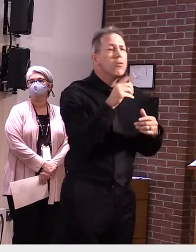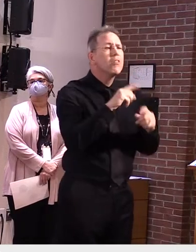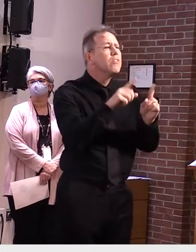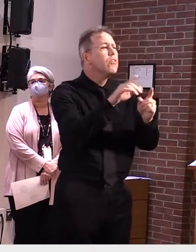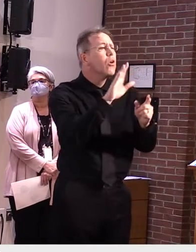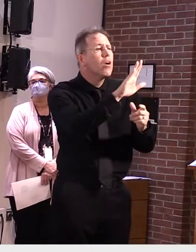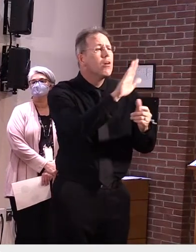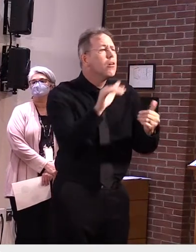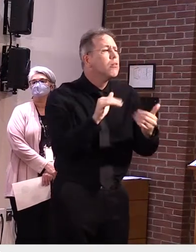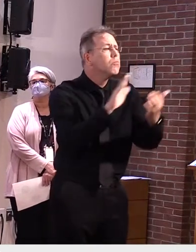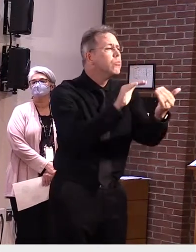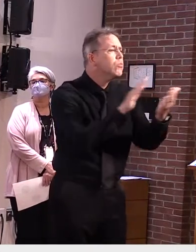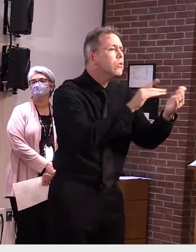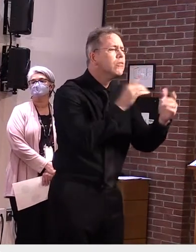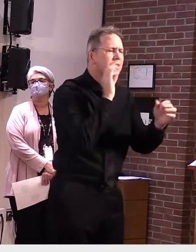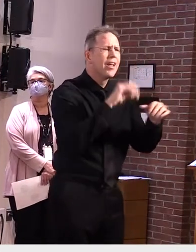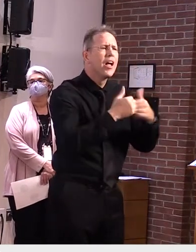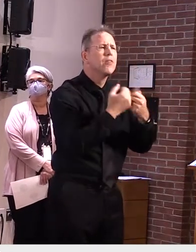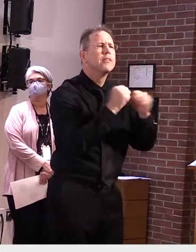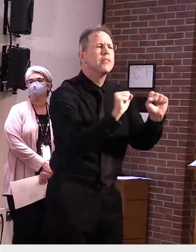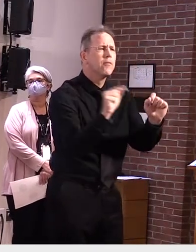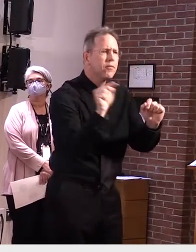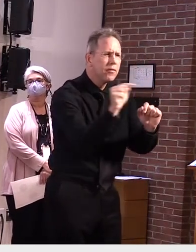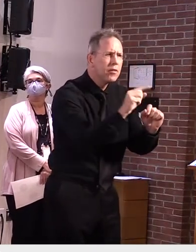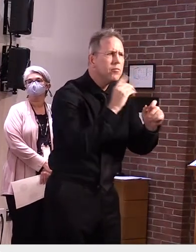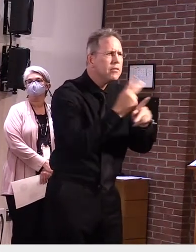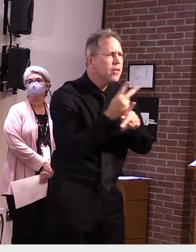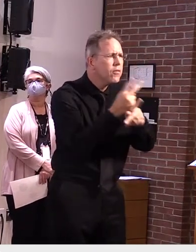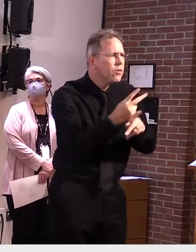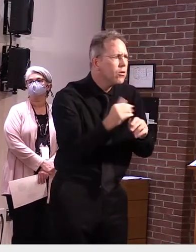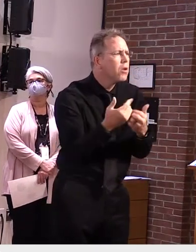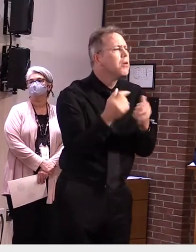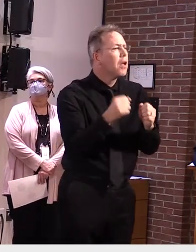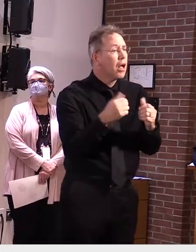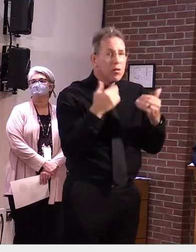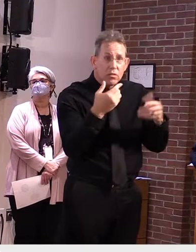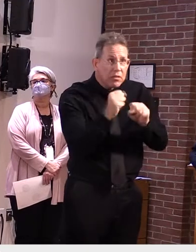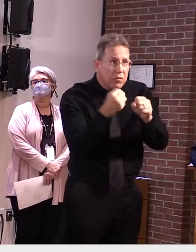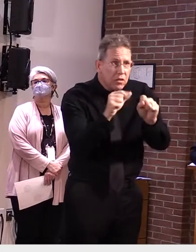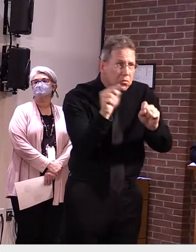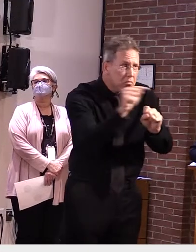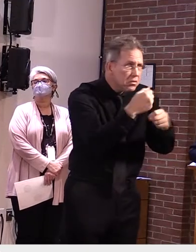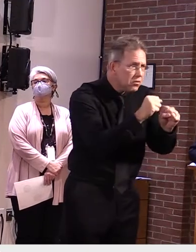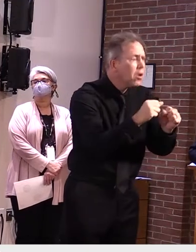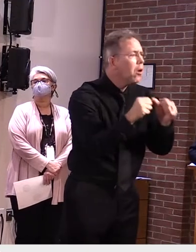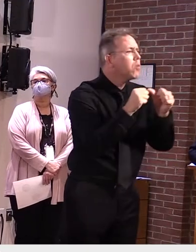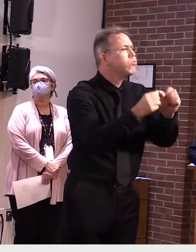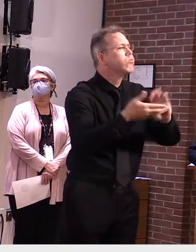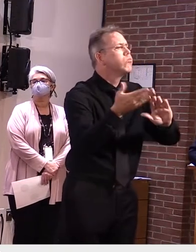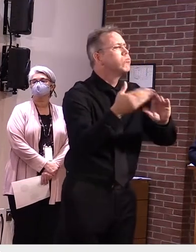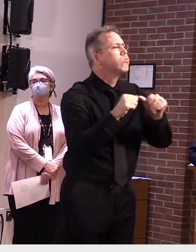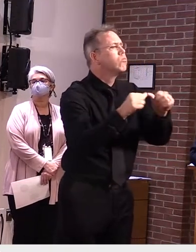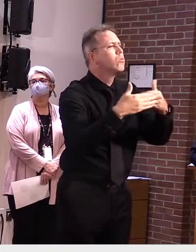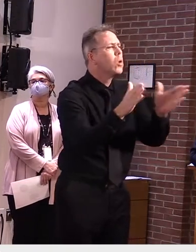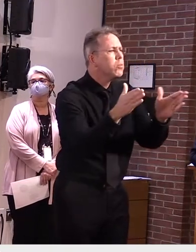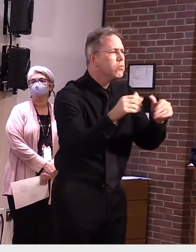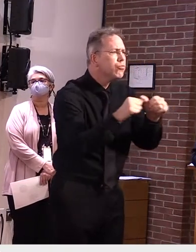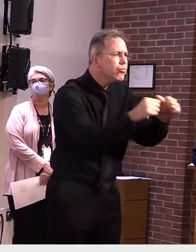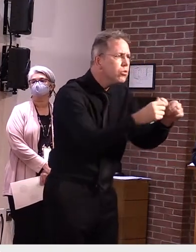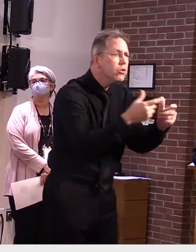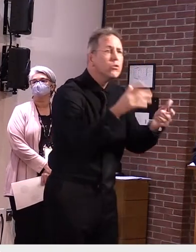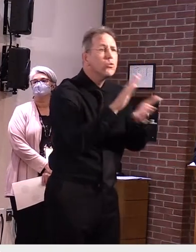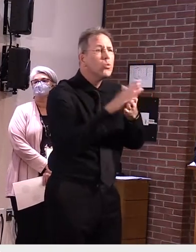cautious. We can stay open, continue sending our kids to school, and even seeing some family